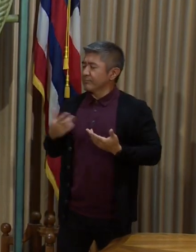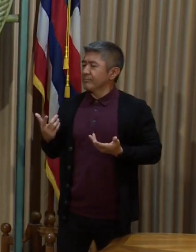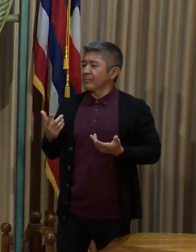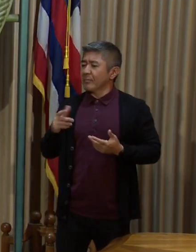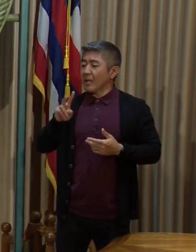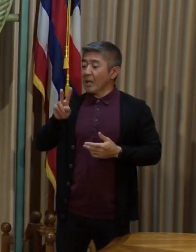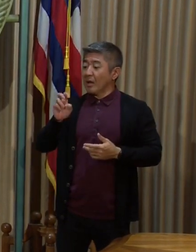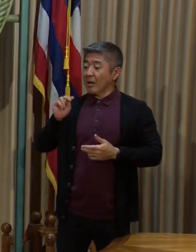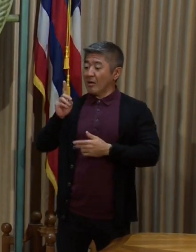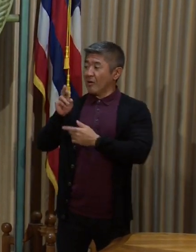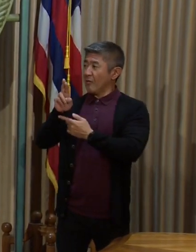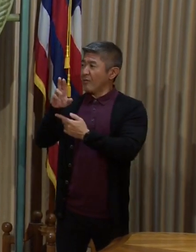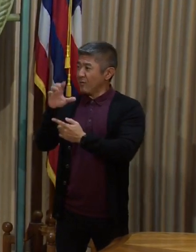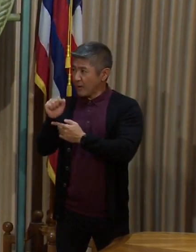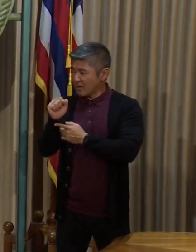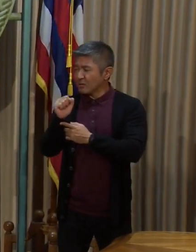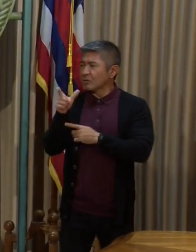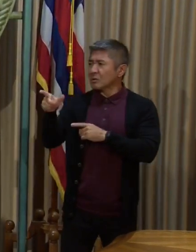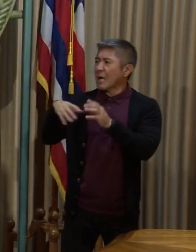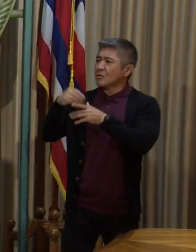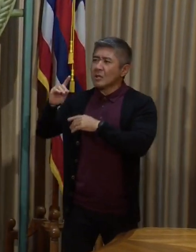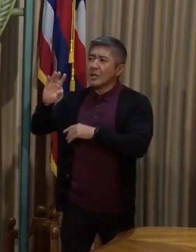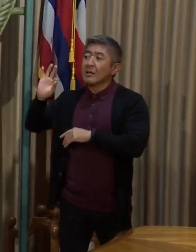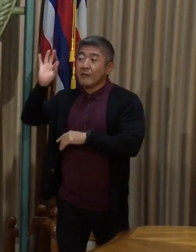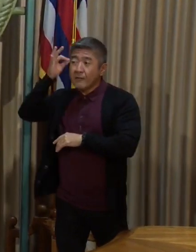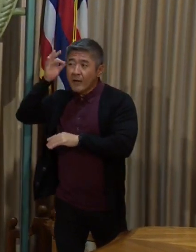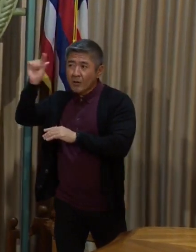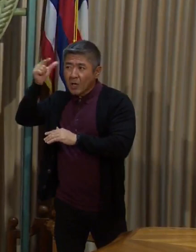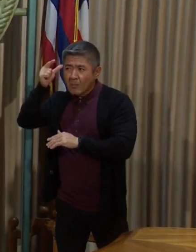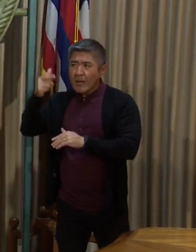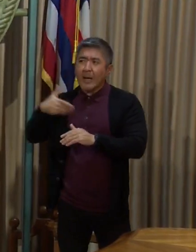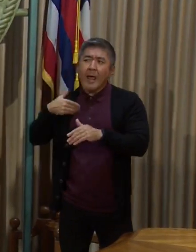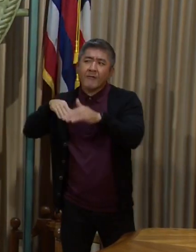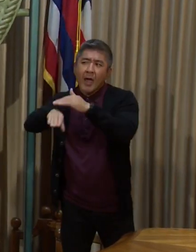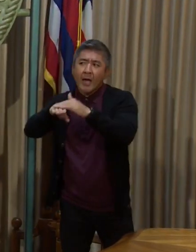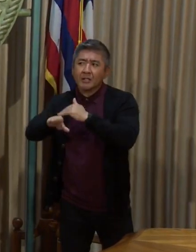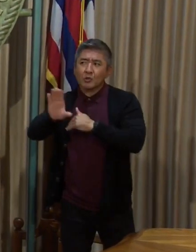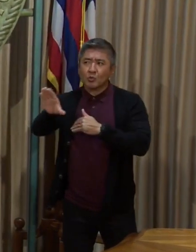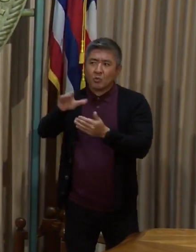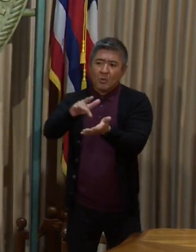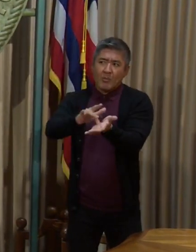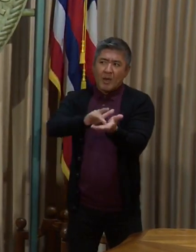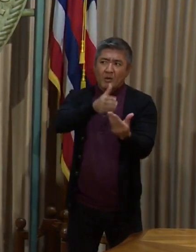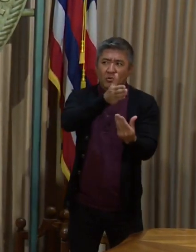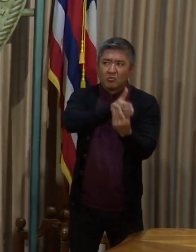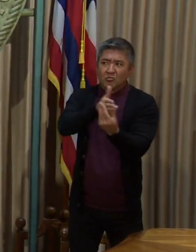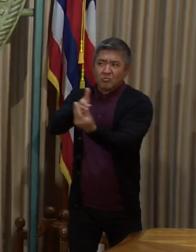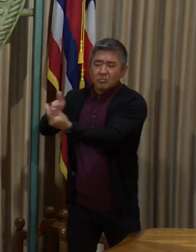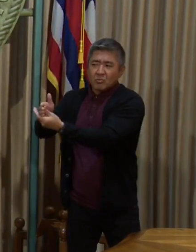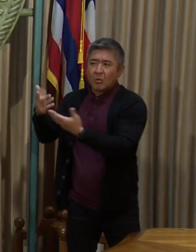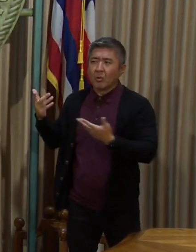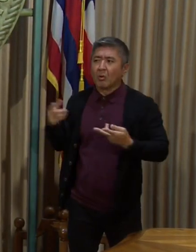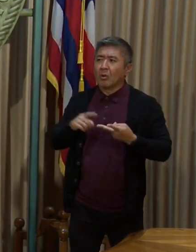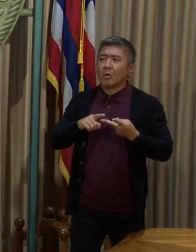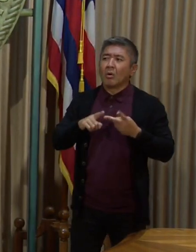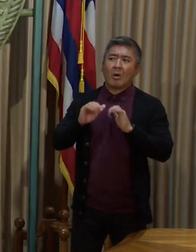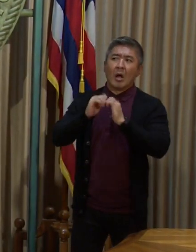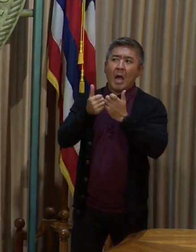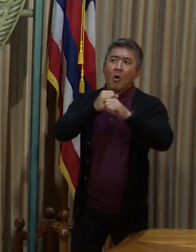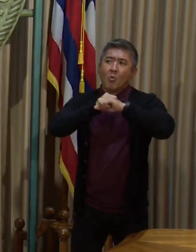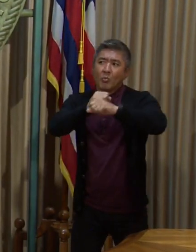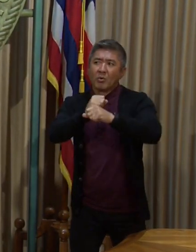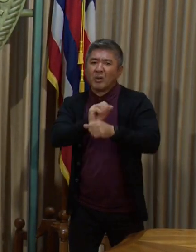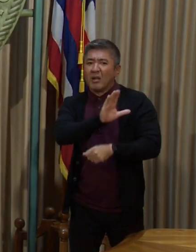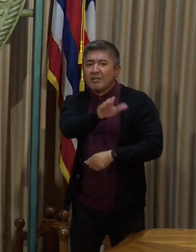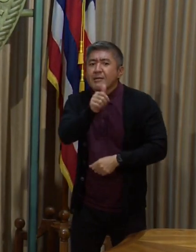outside the state or federal government have access to people's vaccination records? And if so, what safeguards are being put in place to protect those